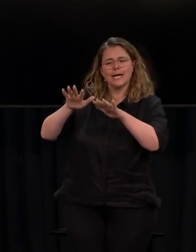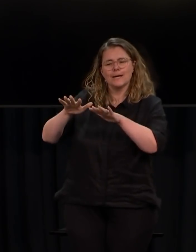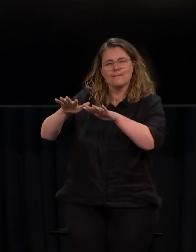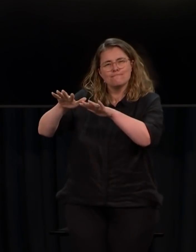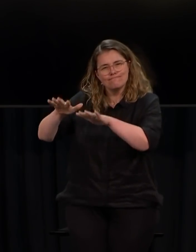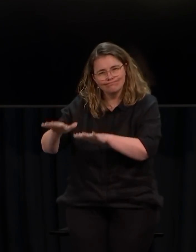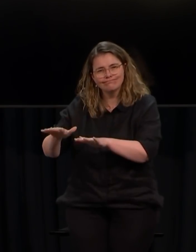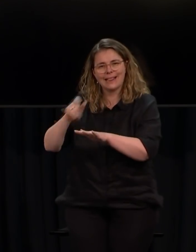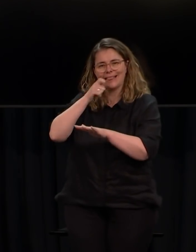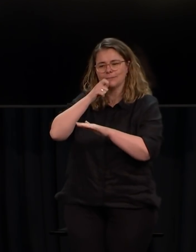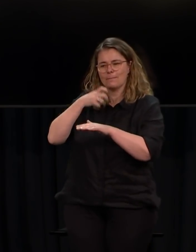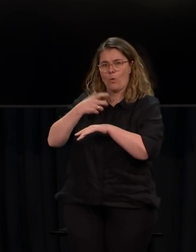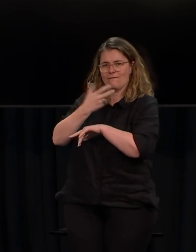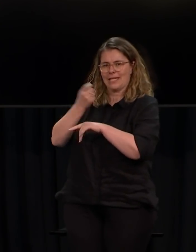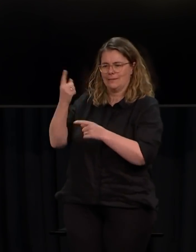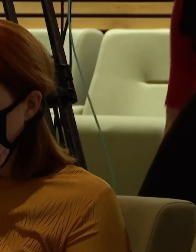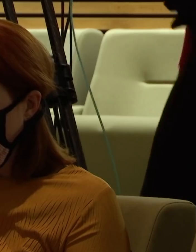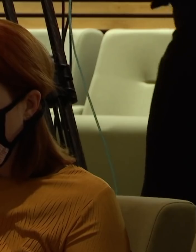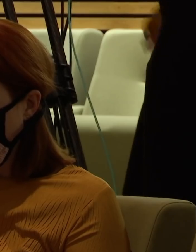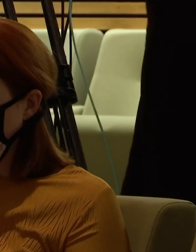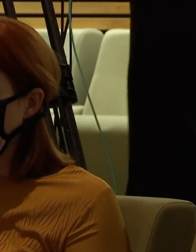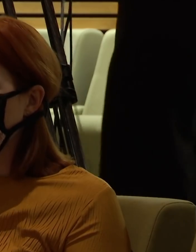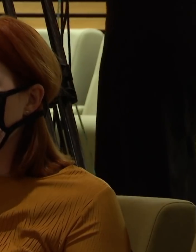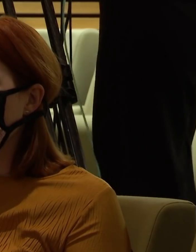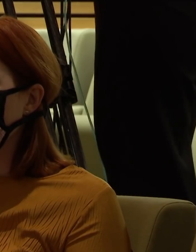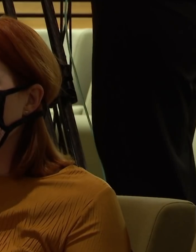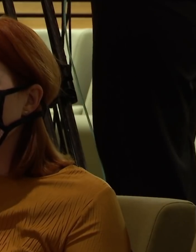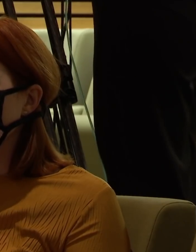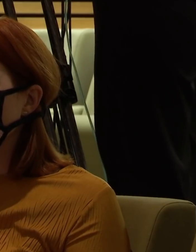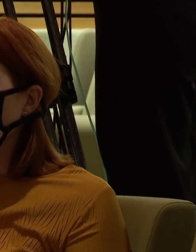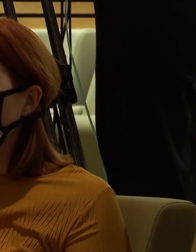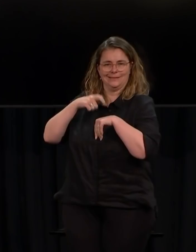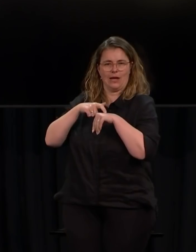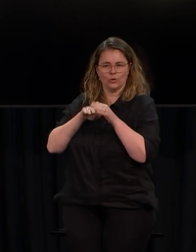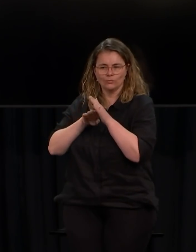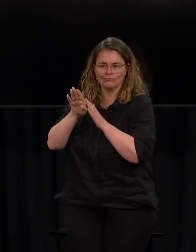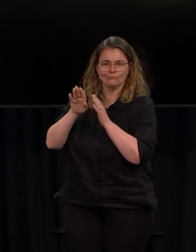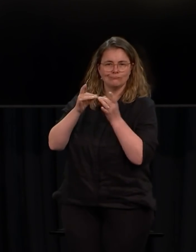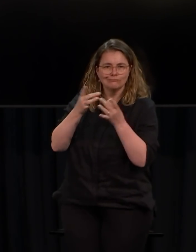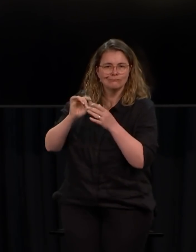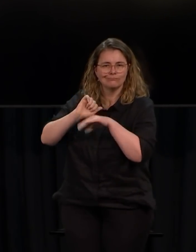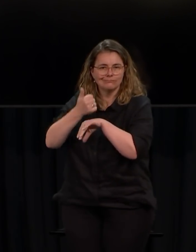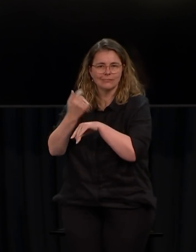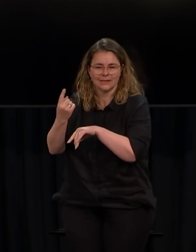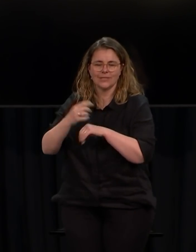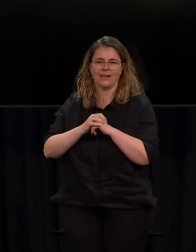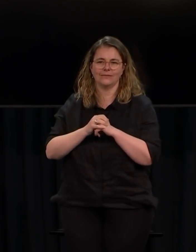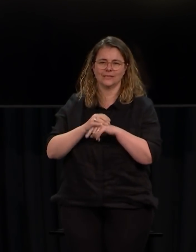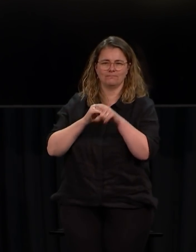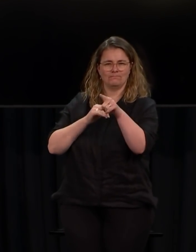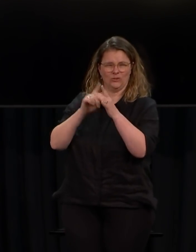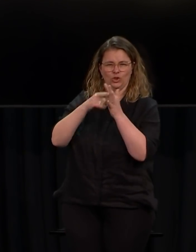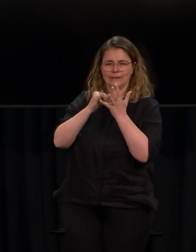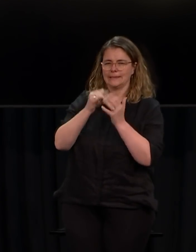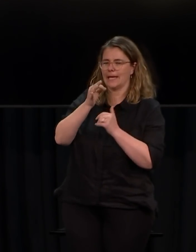bed in, let those extra vaccinations occur, and then safely move to that next stage. Our case numbers are still really high. How